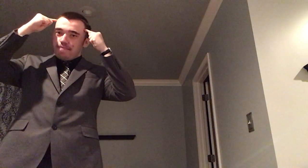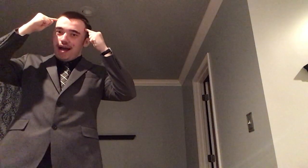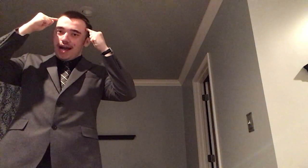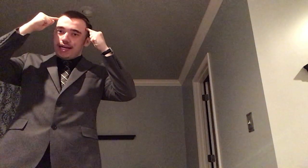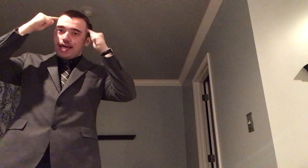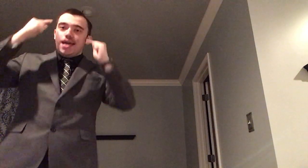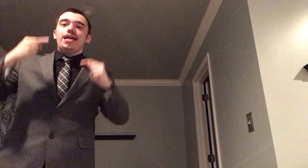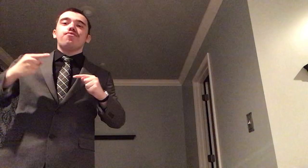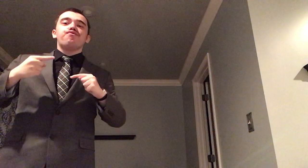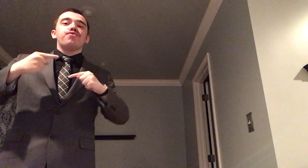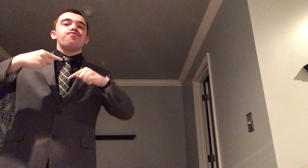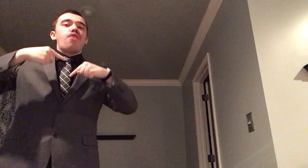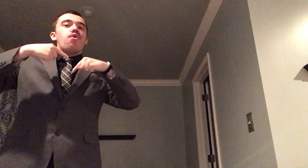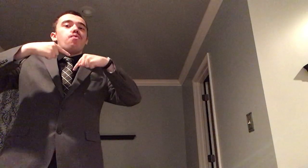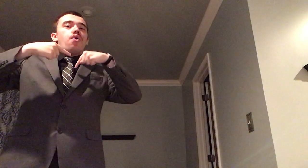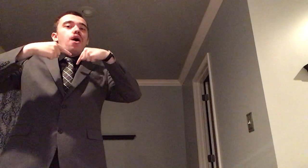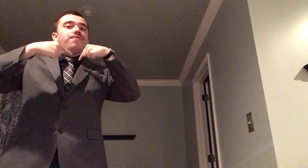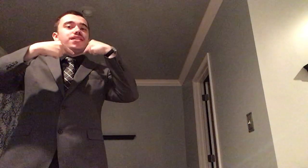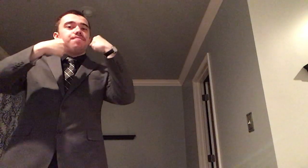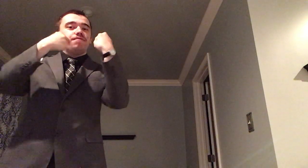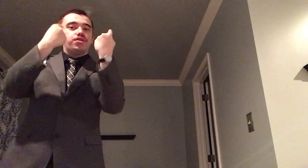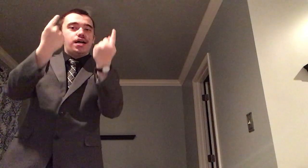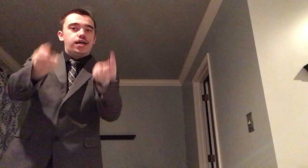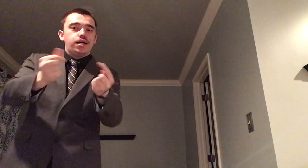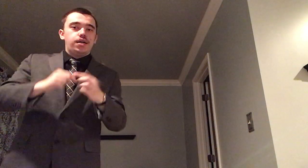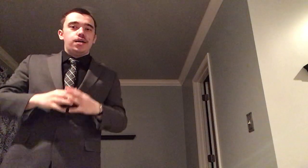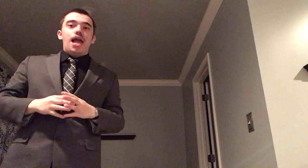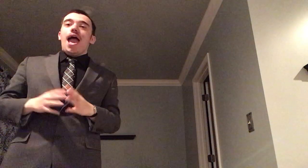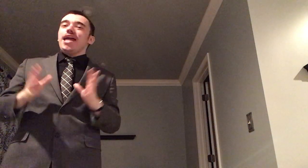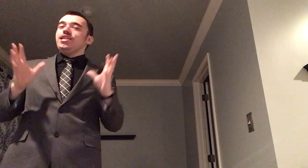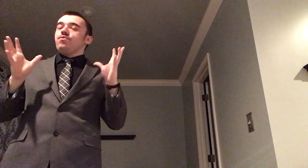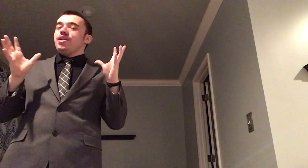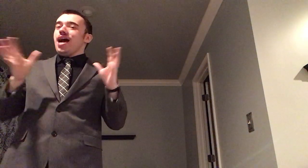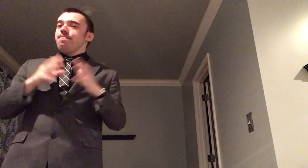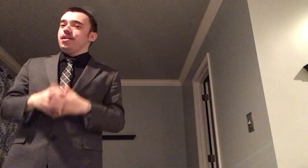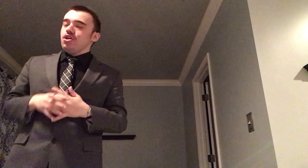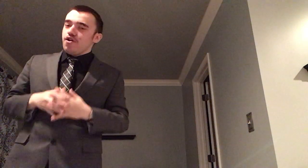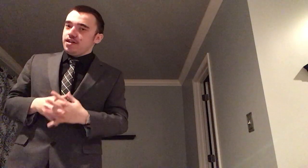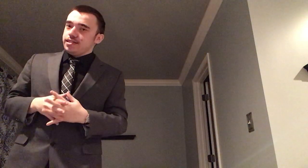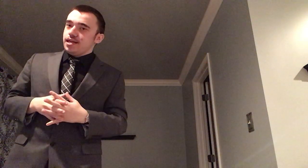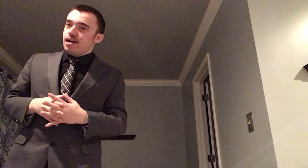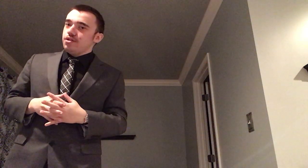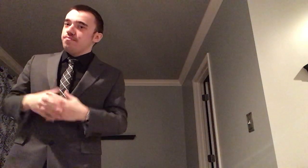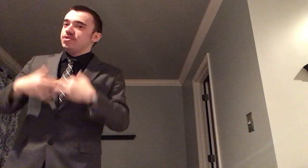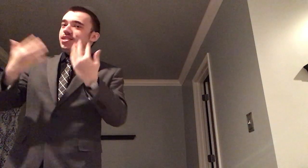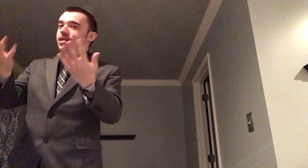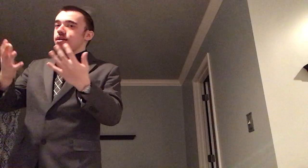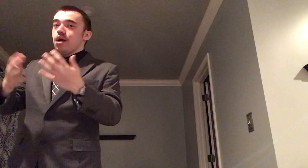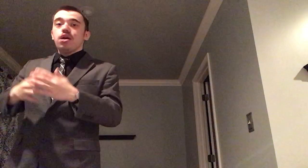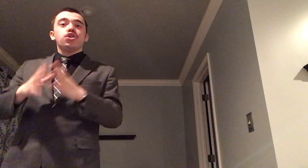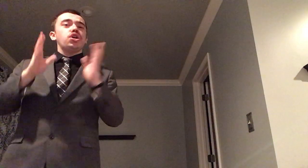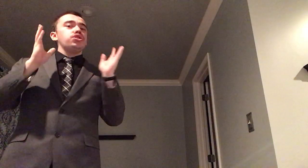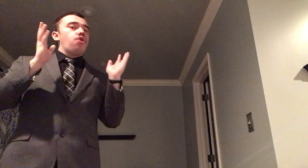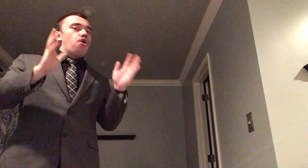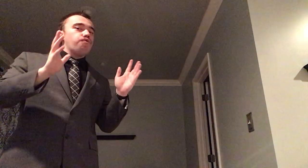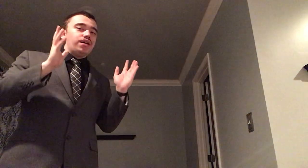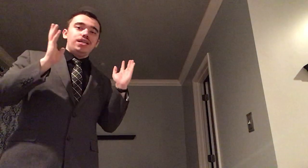your mind and it will roll off the tip of your tongue and you will not be nervous to present it because you already